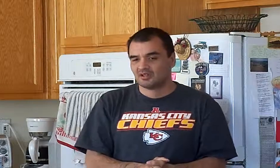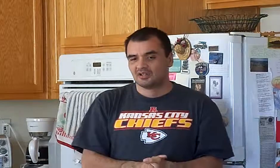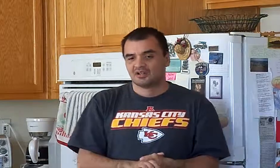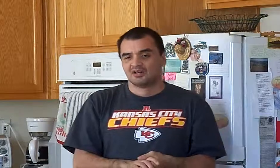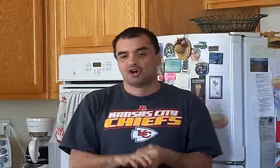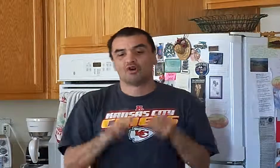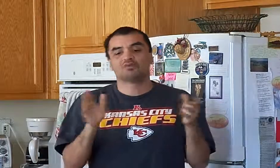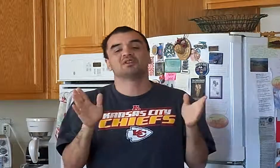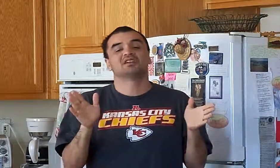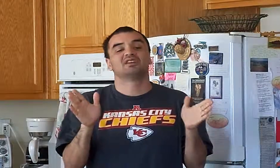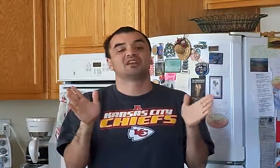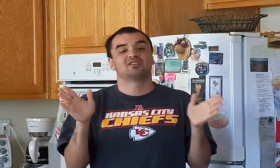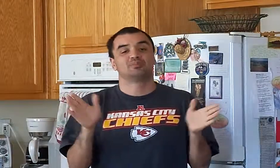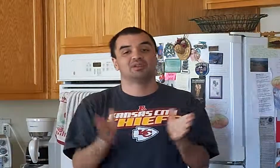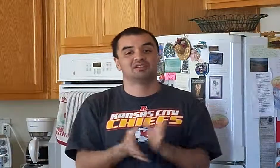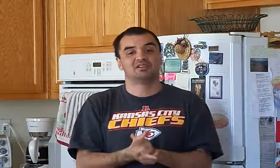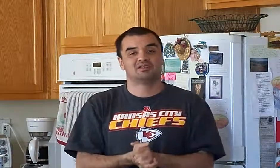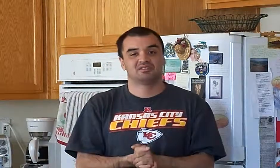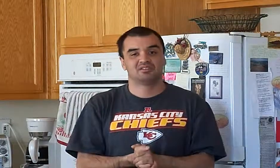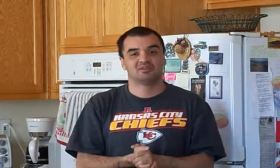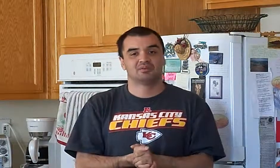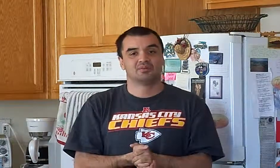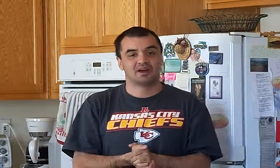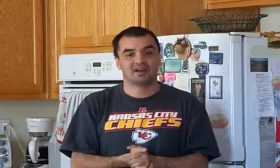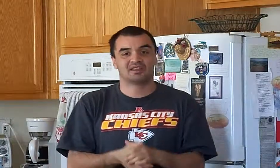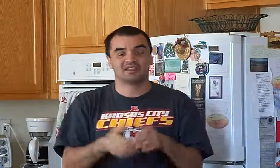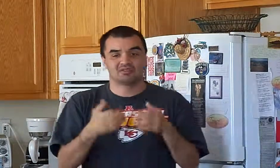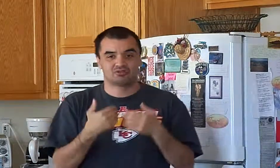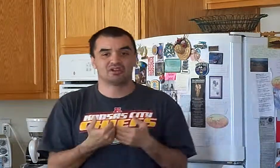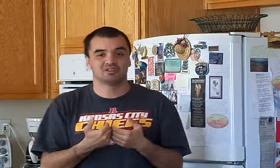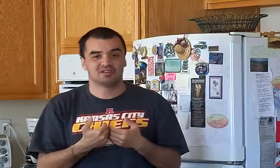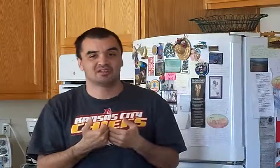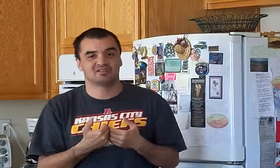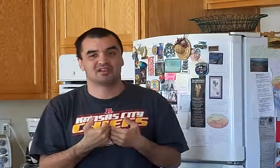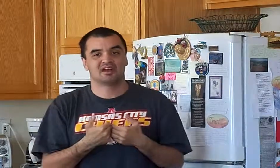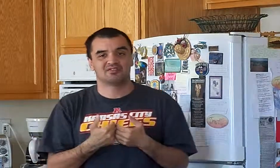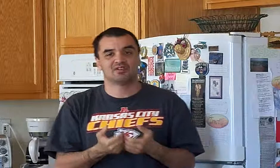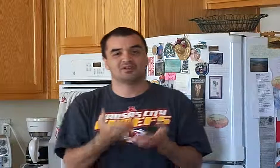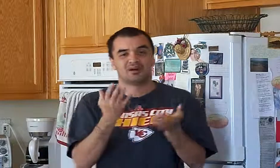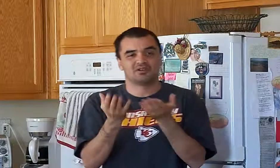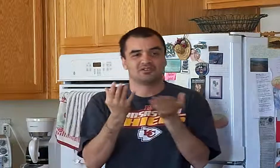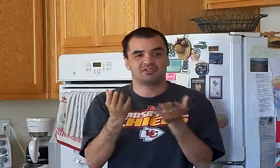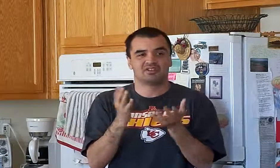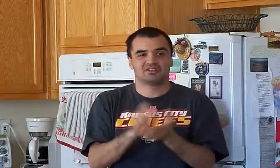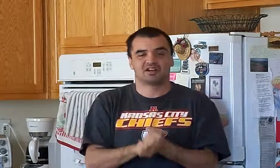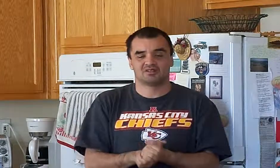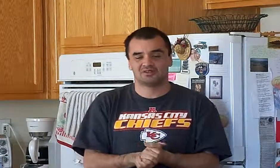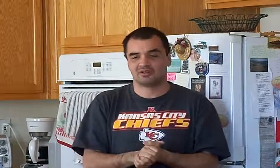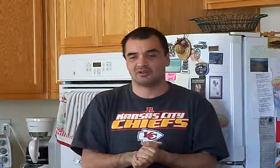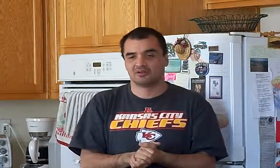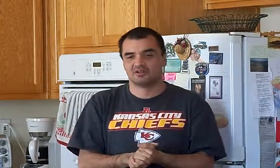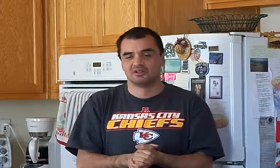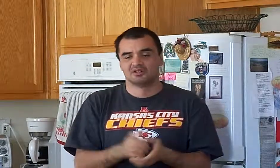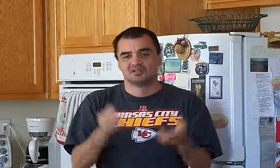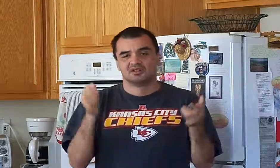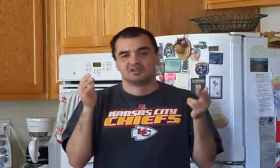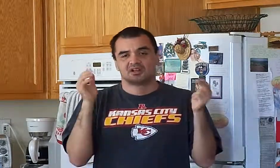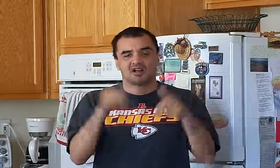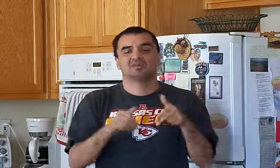So, hopefully that explains why, in a strange sense, I feel it balances things out. So, comment